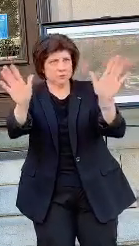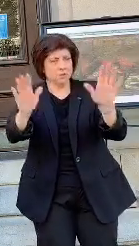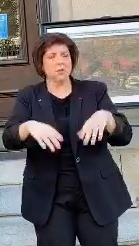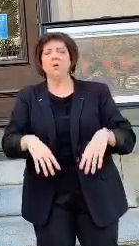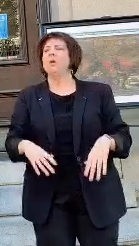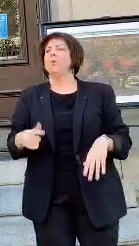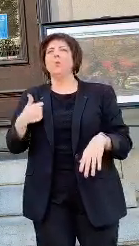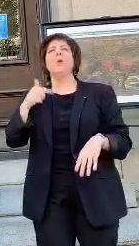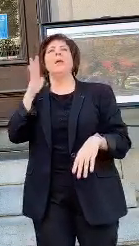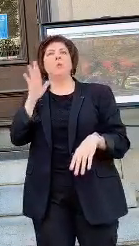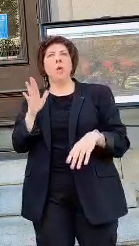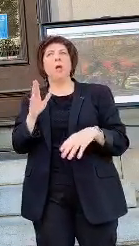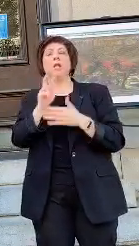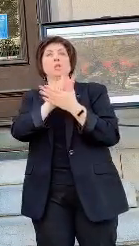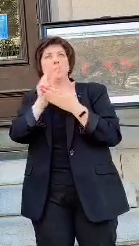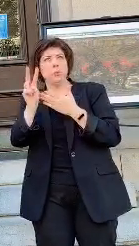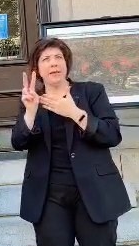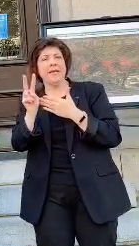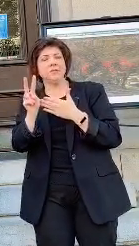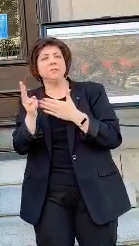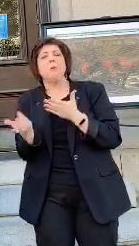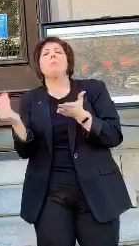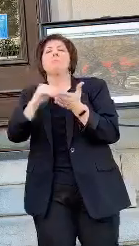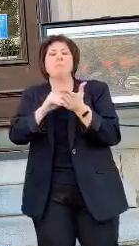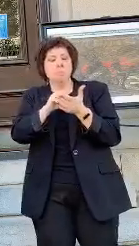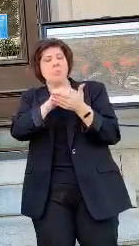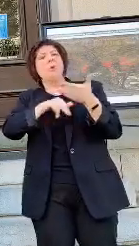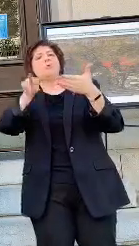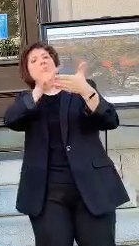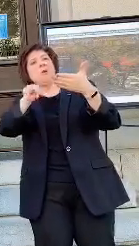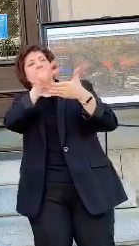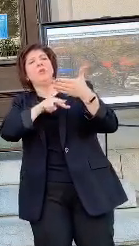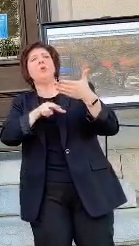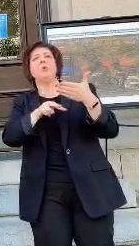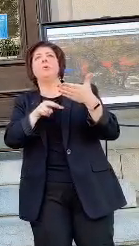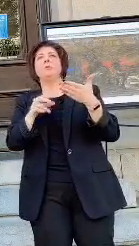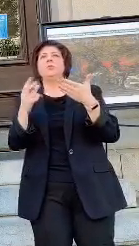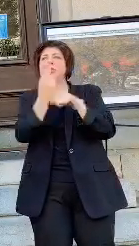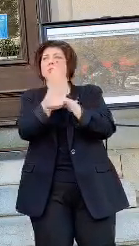revisit this in two weeks and be able to make some more informed decisions with more data.